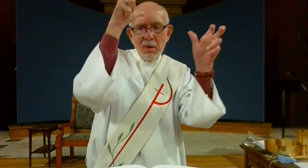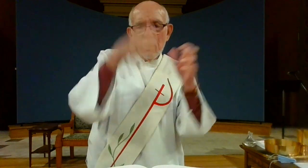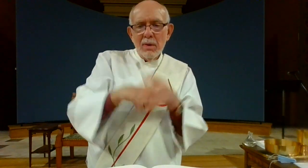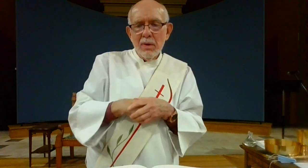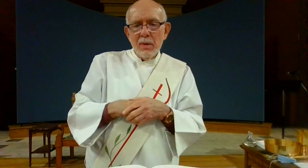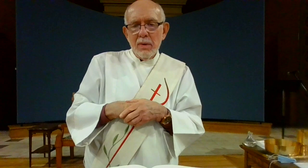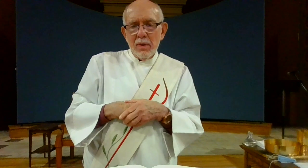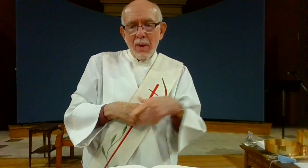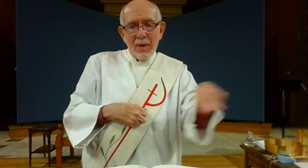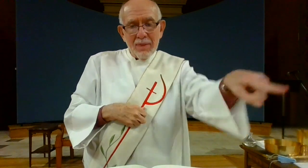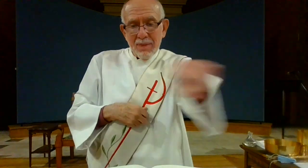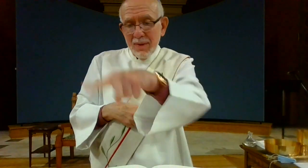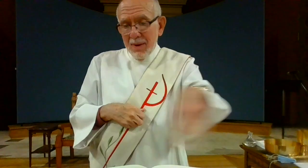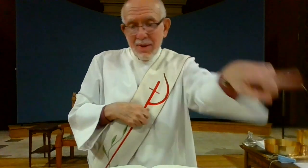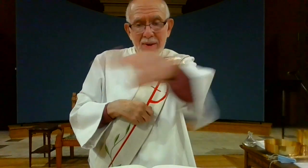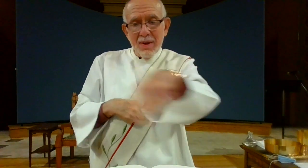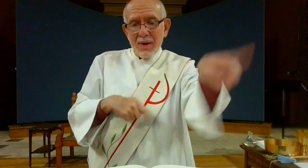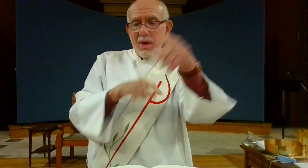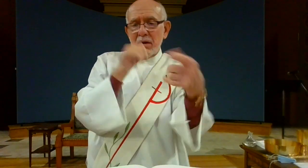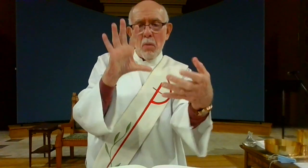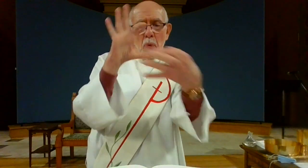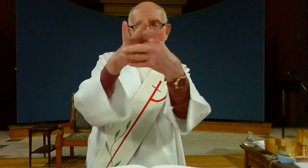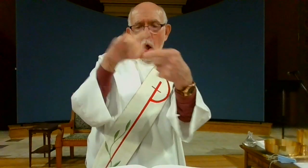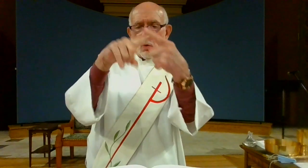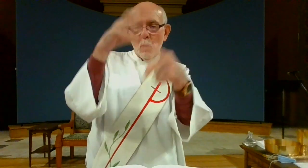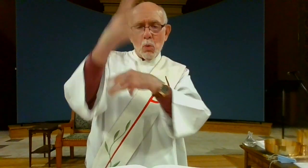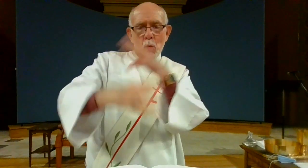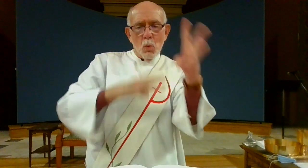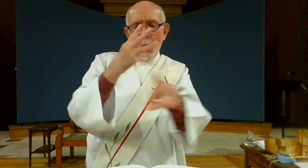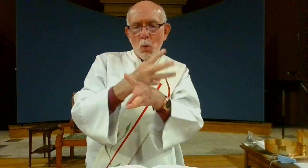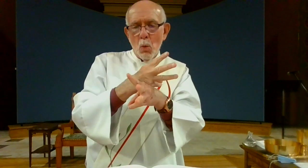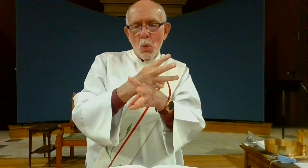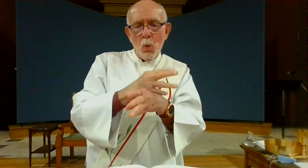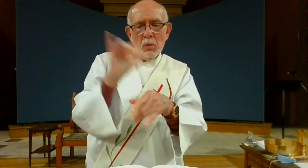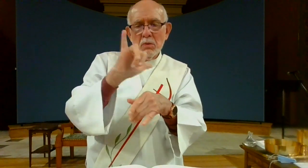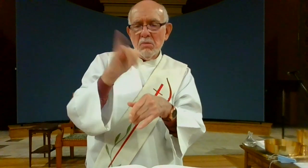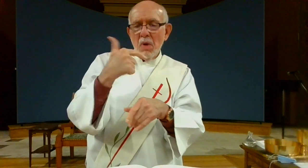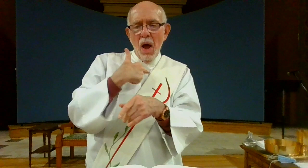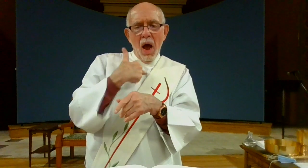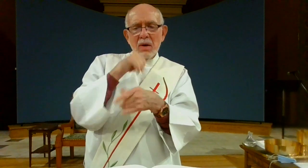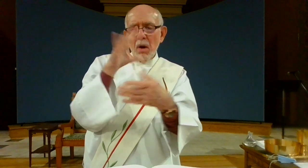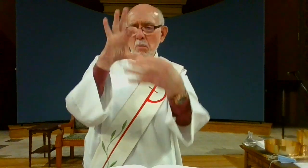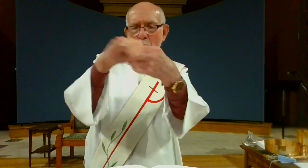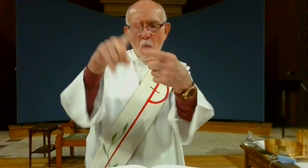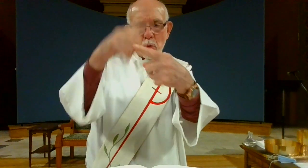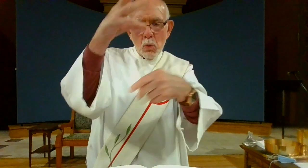but that you keep them from the evil one They do not belong to the world any more than I belong to the world